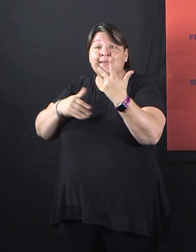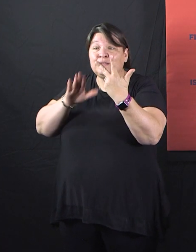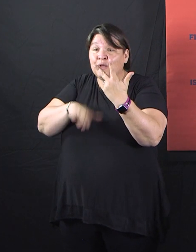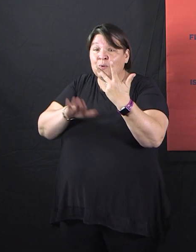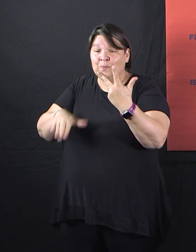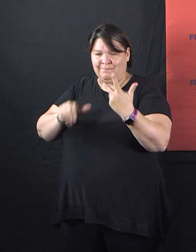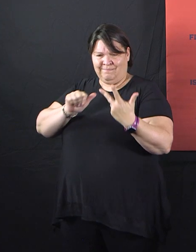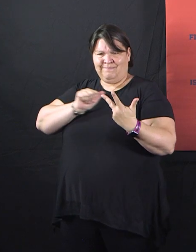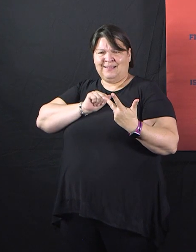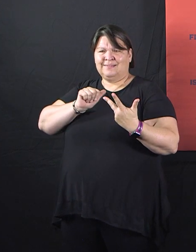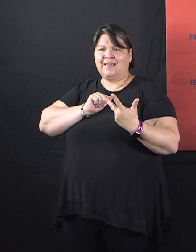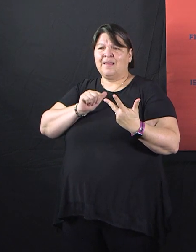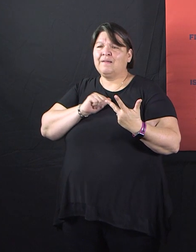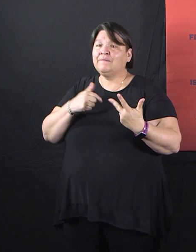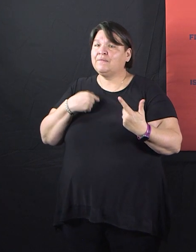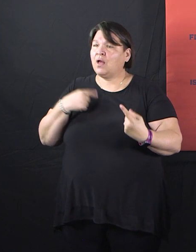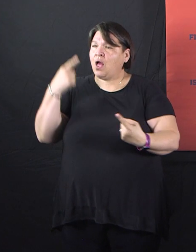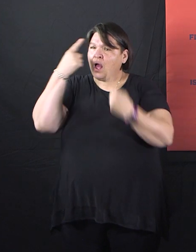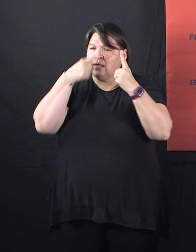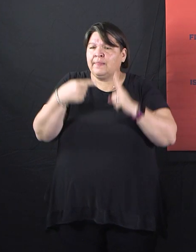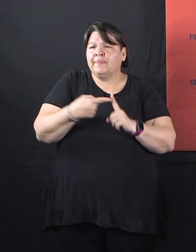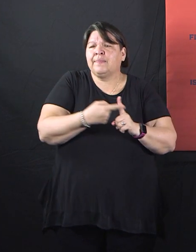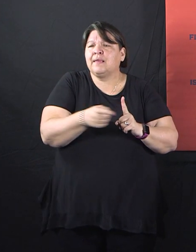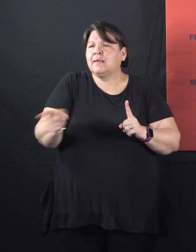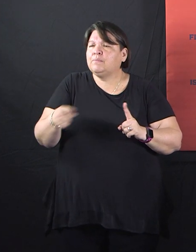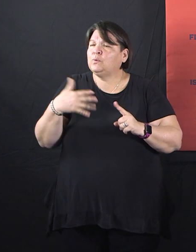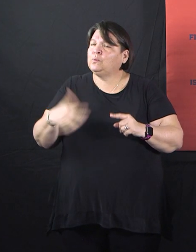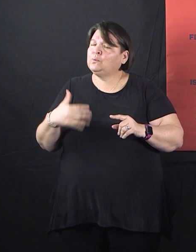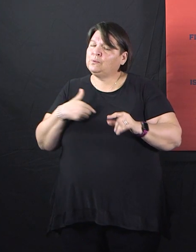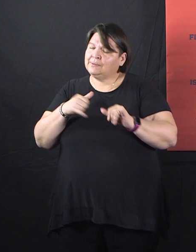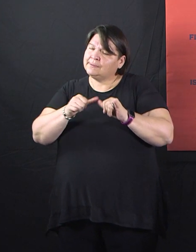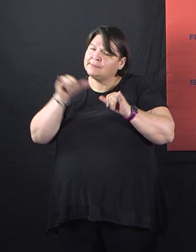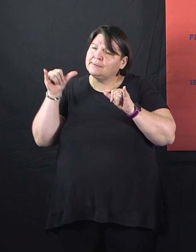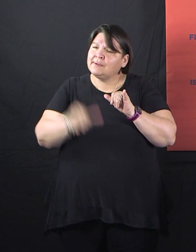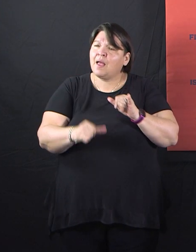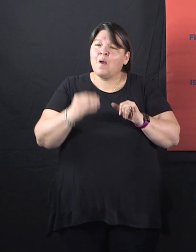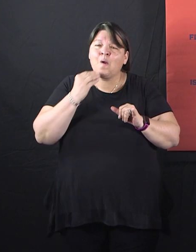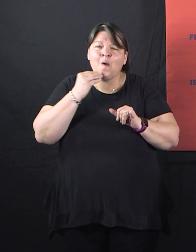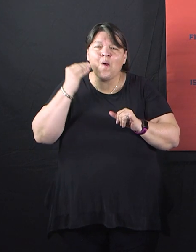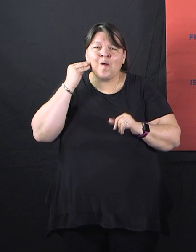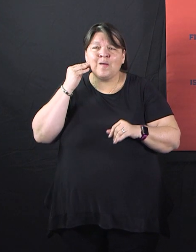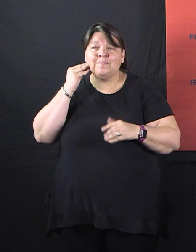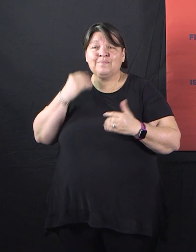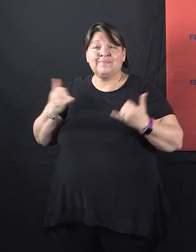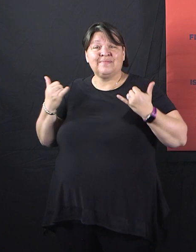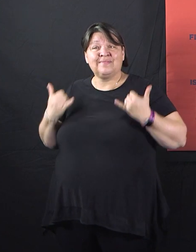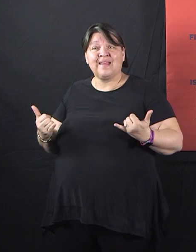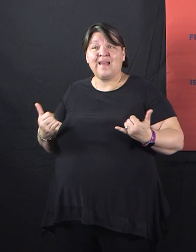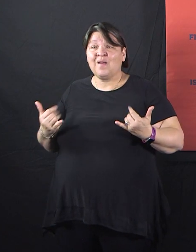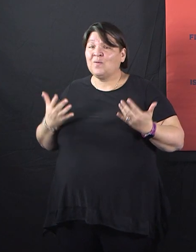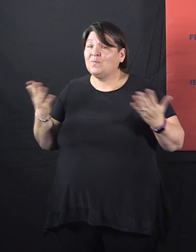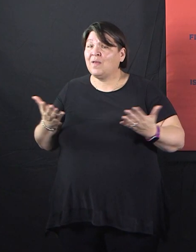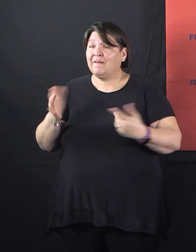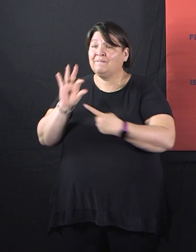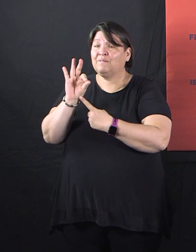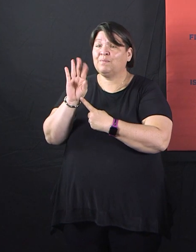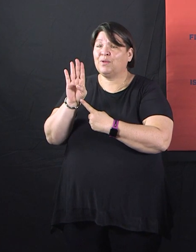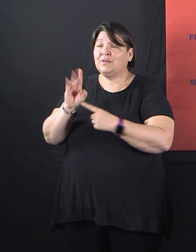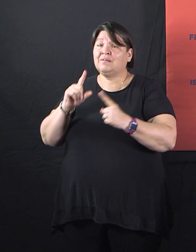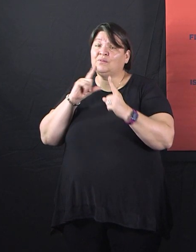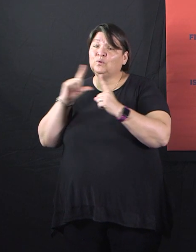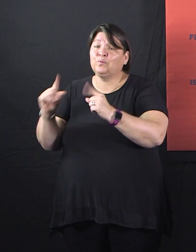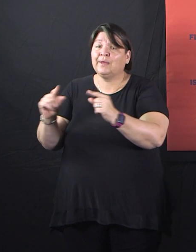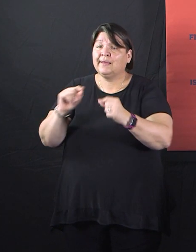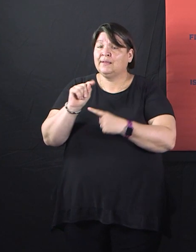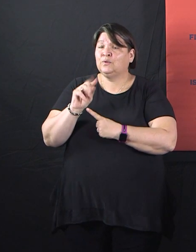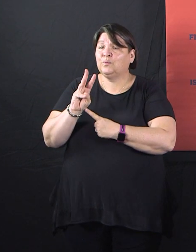and my friends, too. So share with me on Facebook, Twitter, or Instagram who it is that you